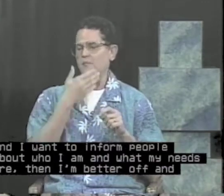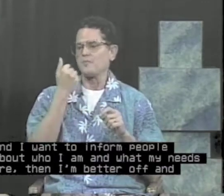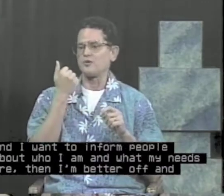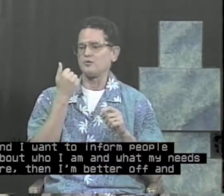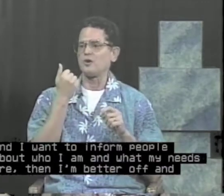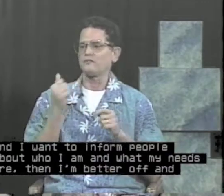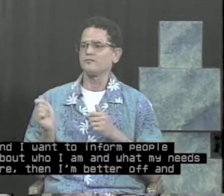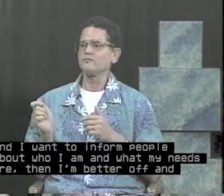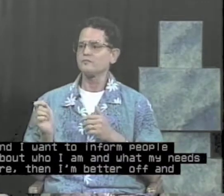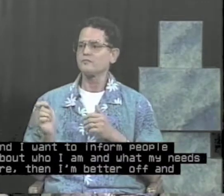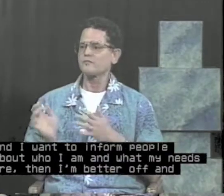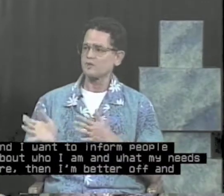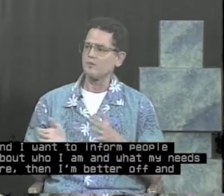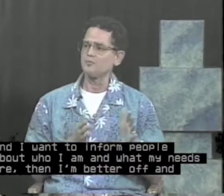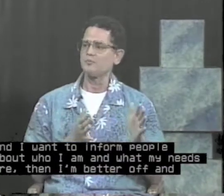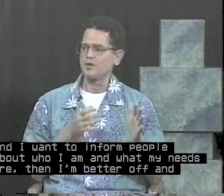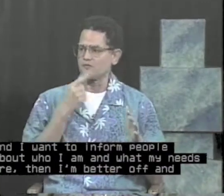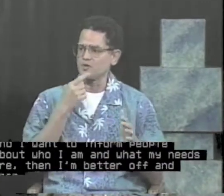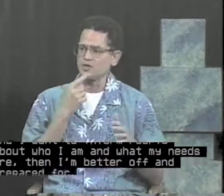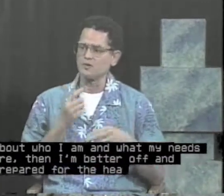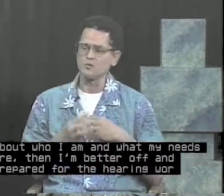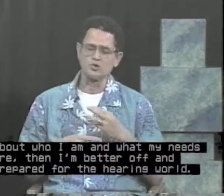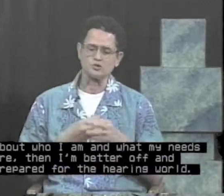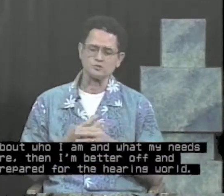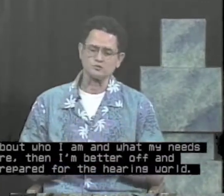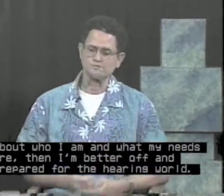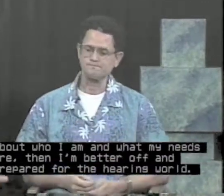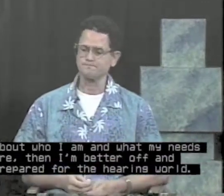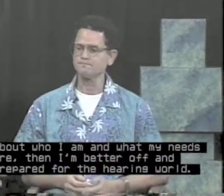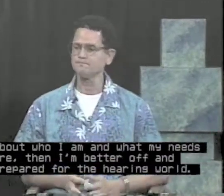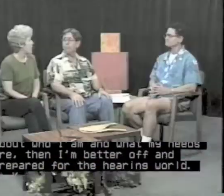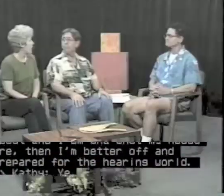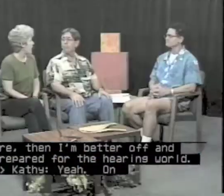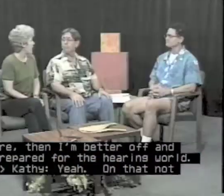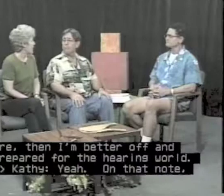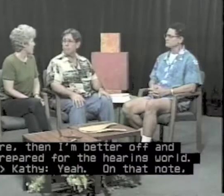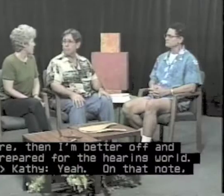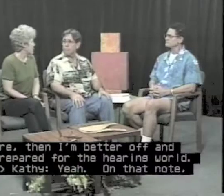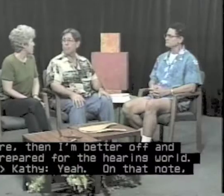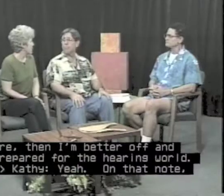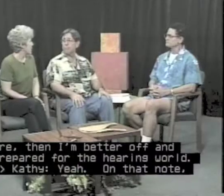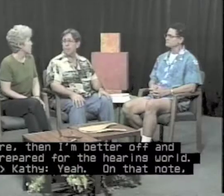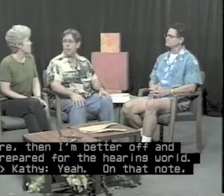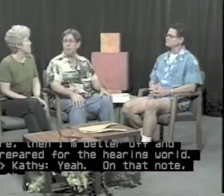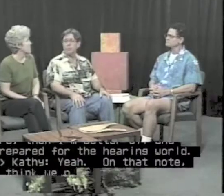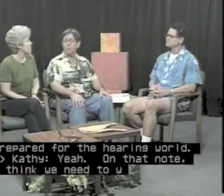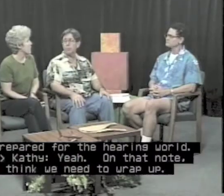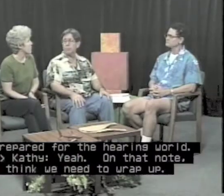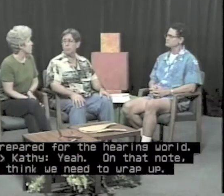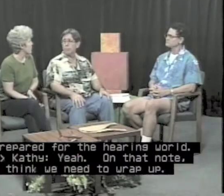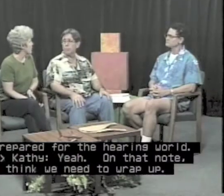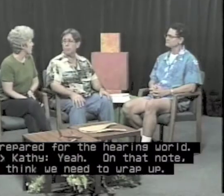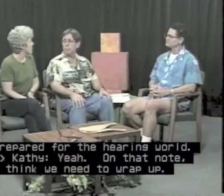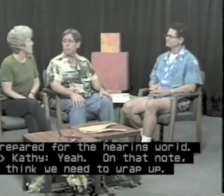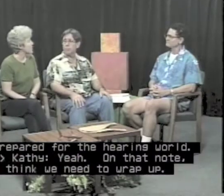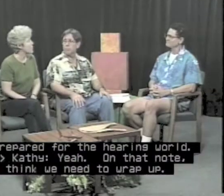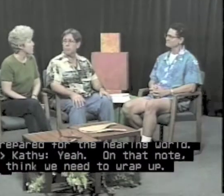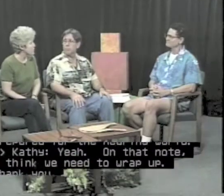I'm better off and prepared for the hearing world. Yeah. On that note, I think we need to wrap up. Thank you very